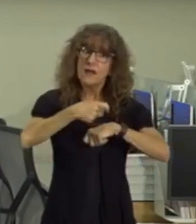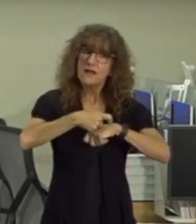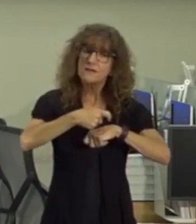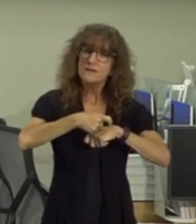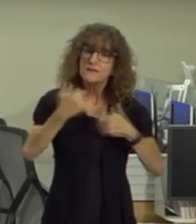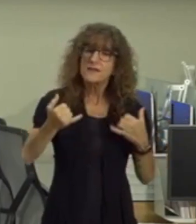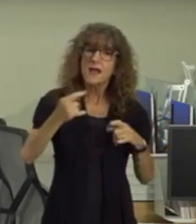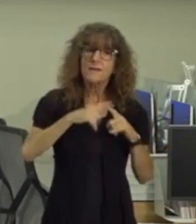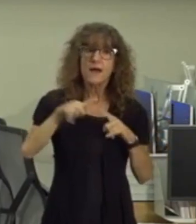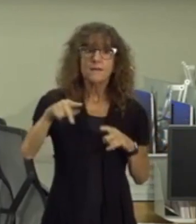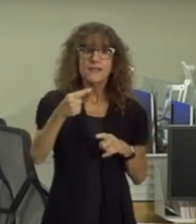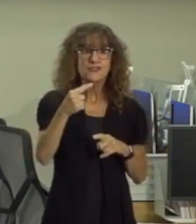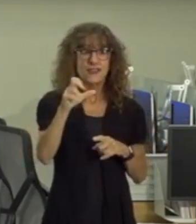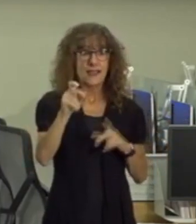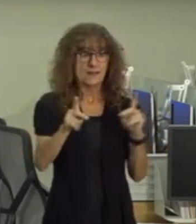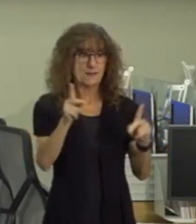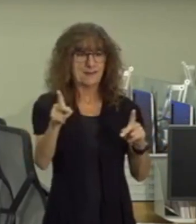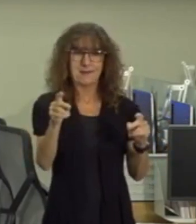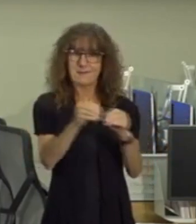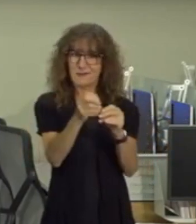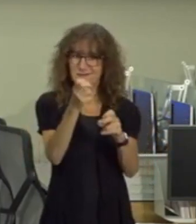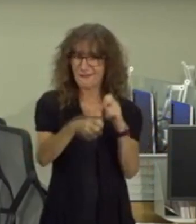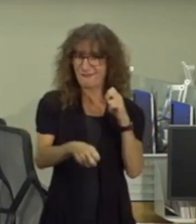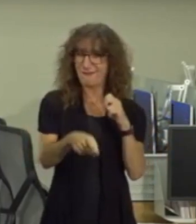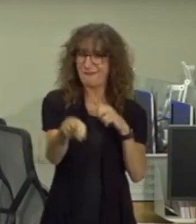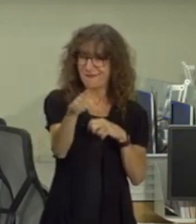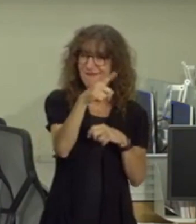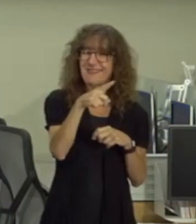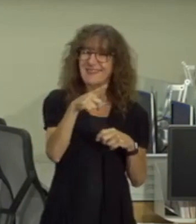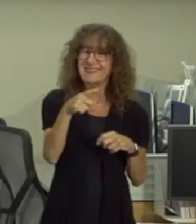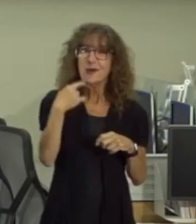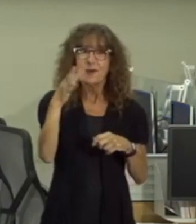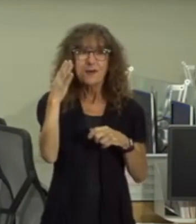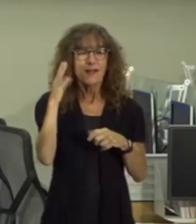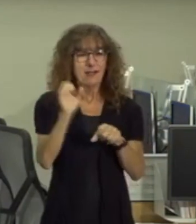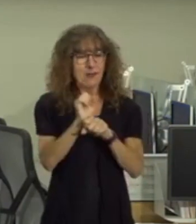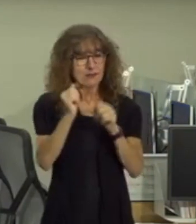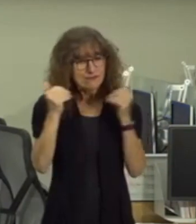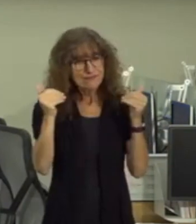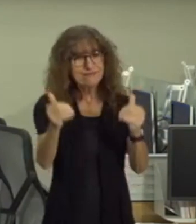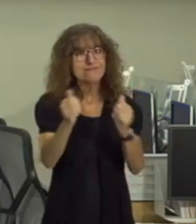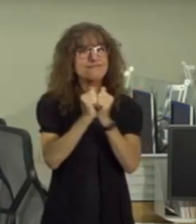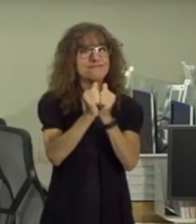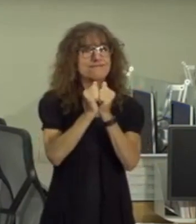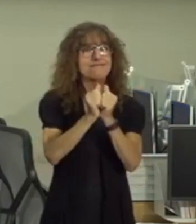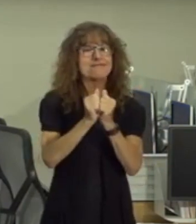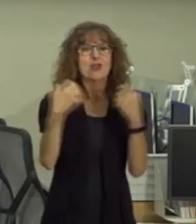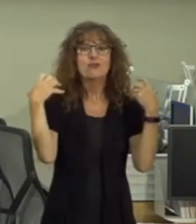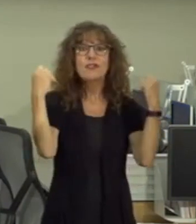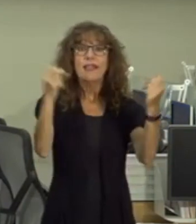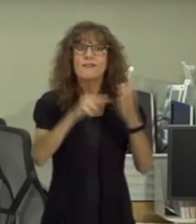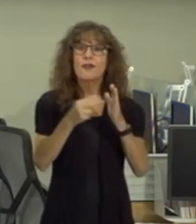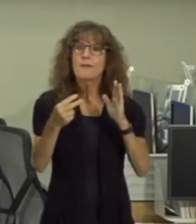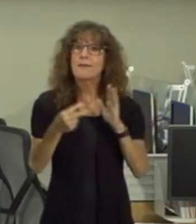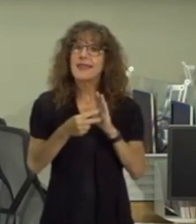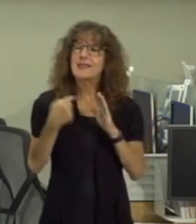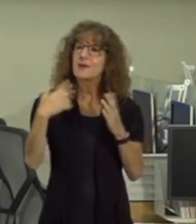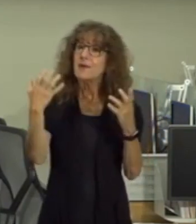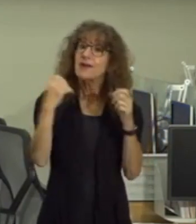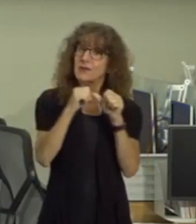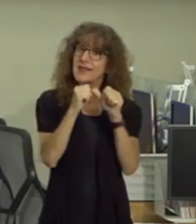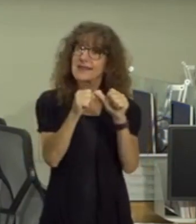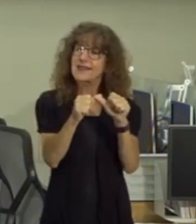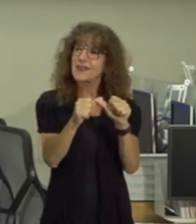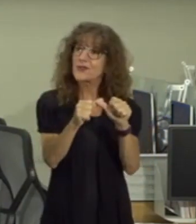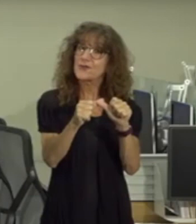know prince georgians are even tougher and we're going to continue to forge forward together and so recovery means that we want to